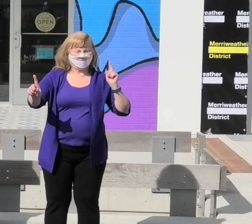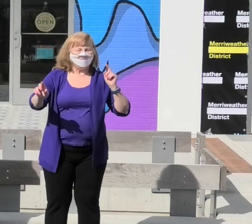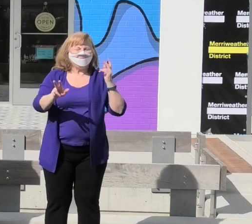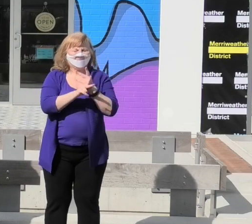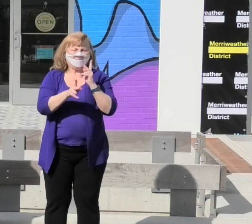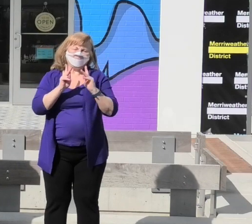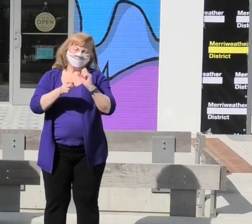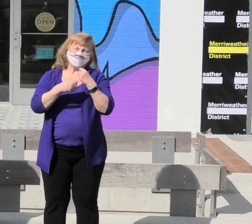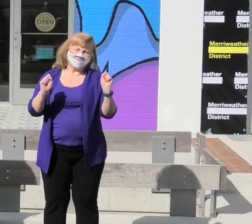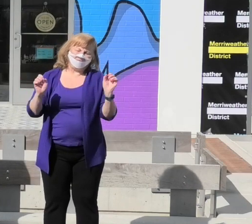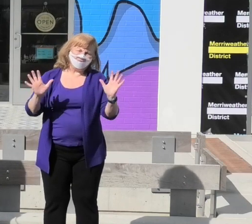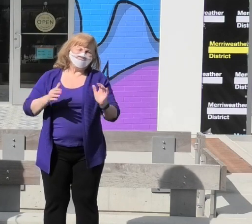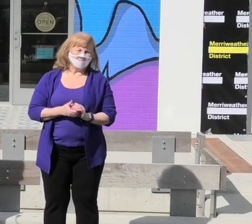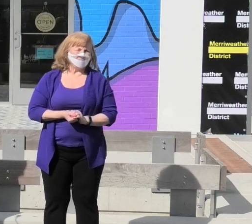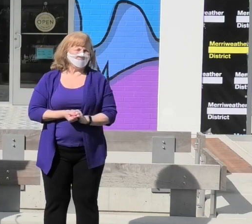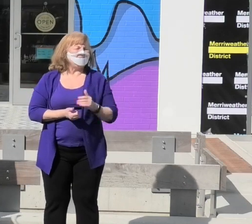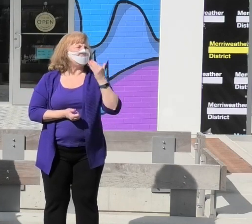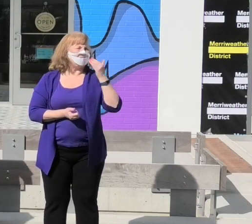keep people safe.